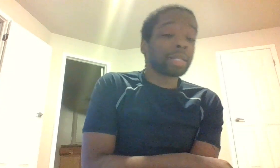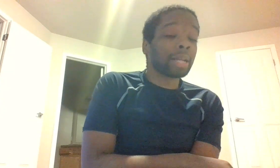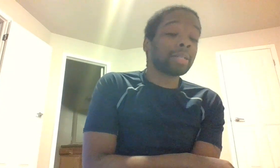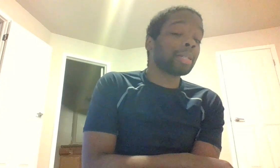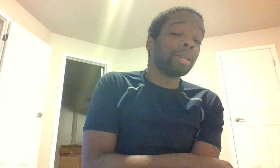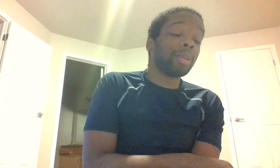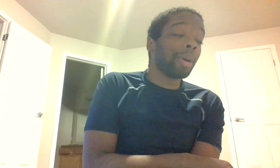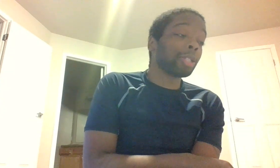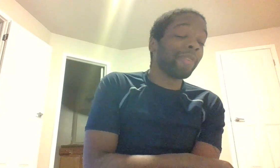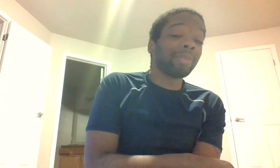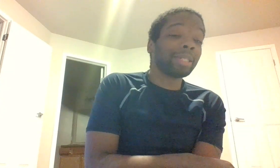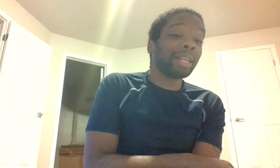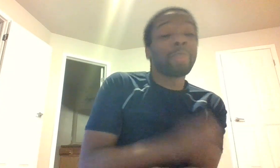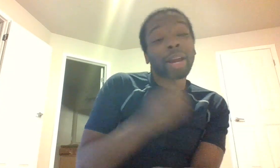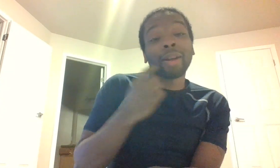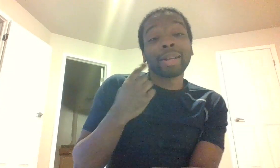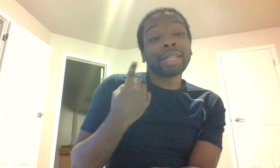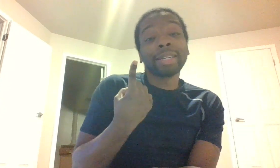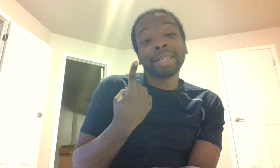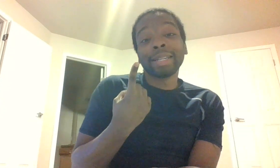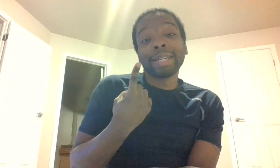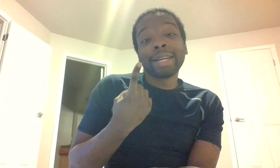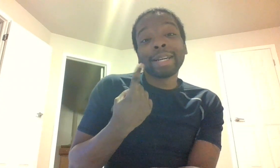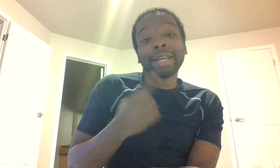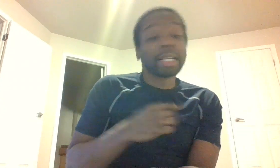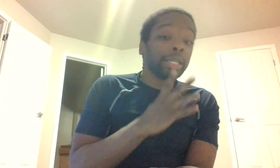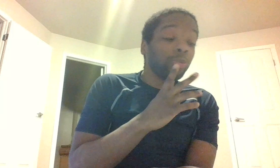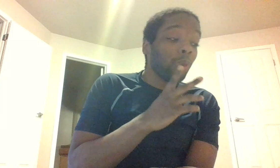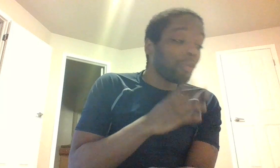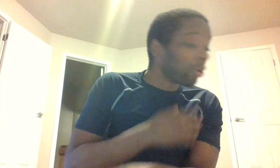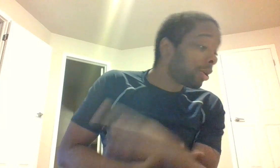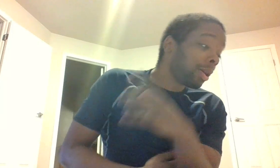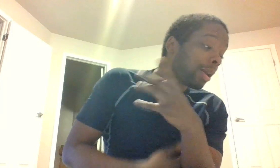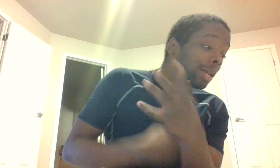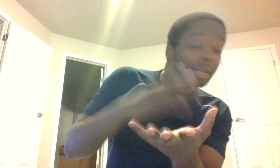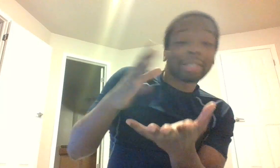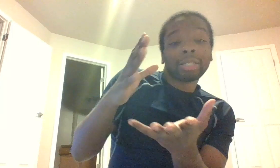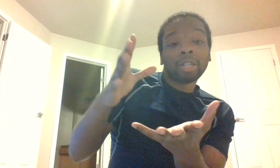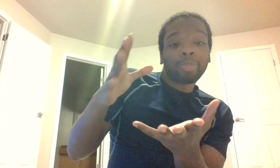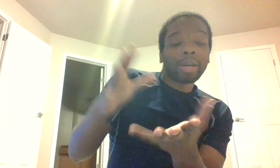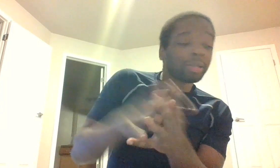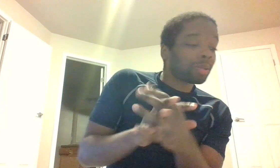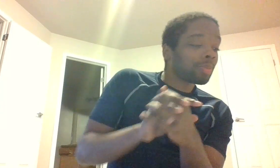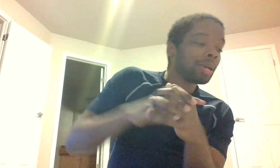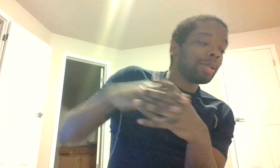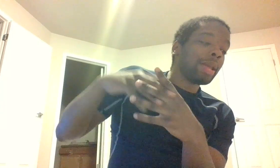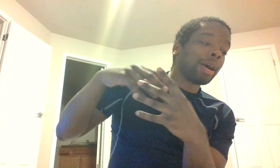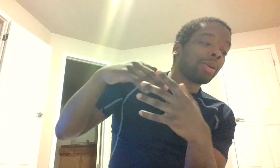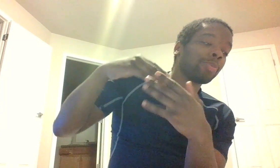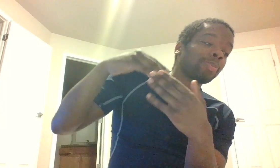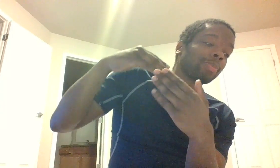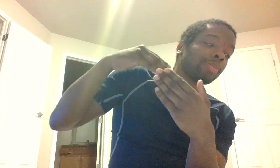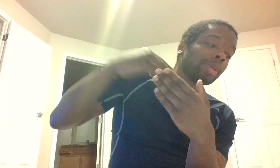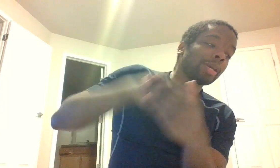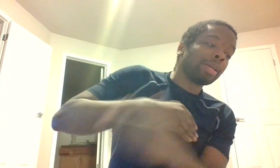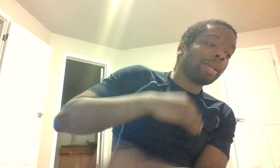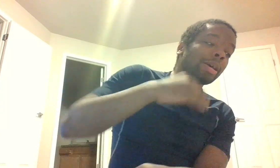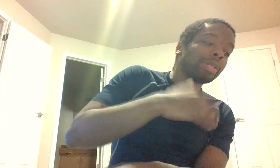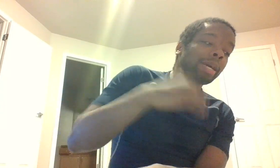stand 600 miles away from the city apparently whatever that's gps now there's